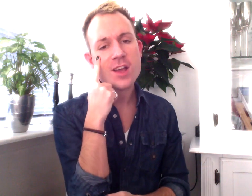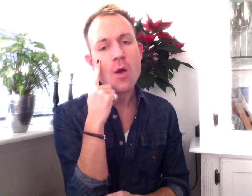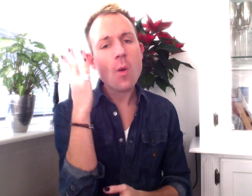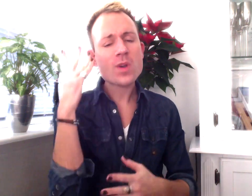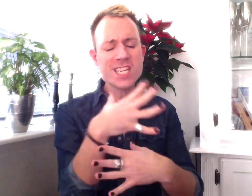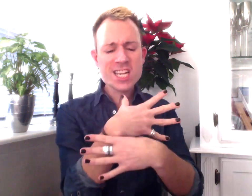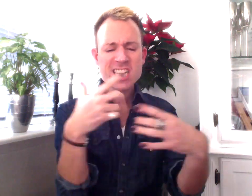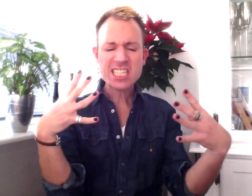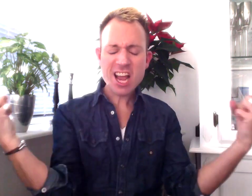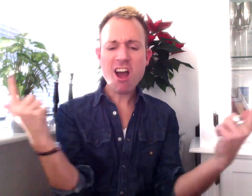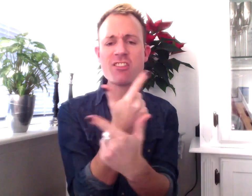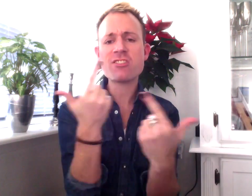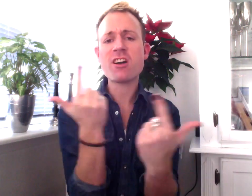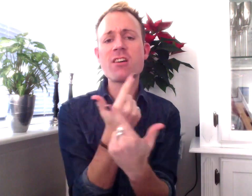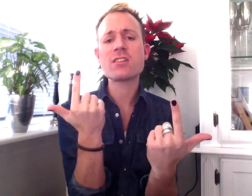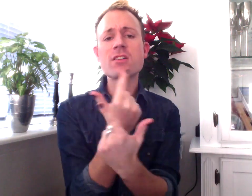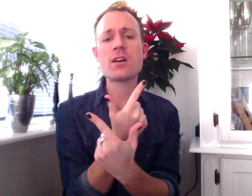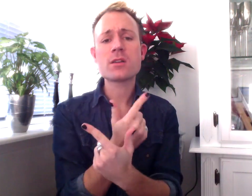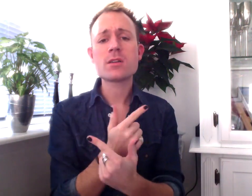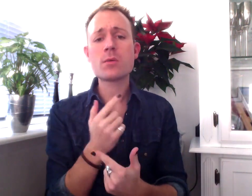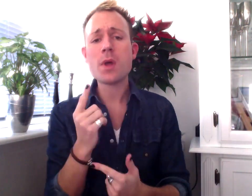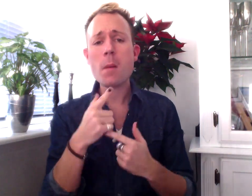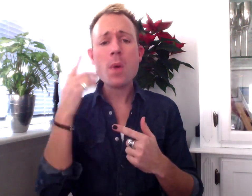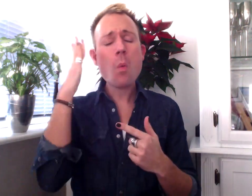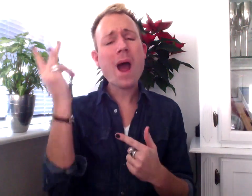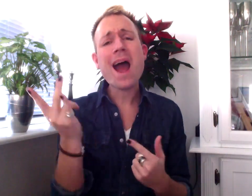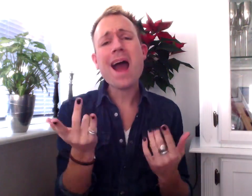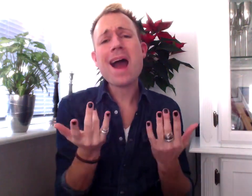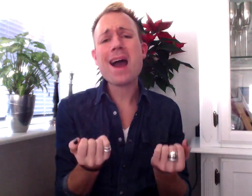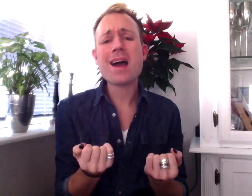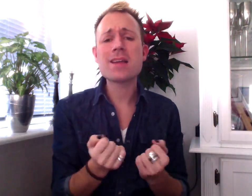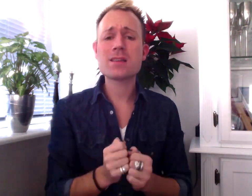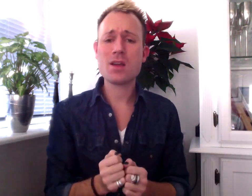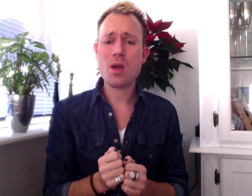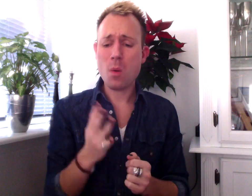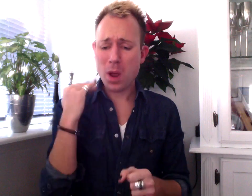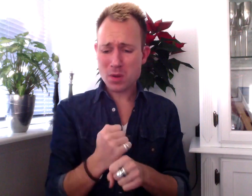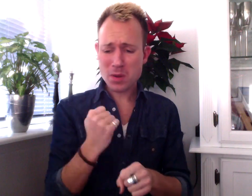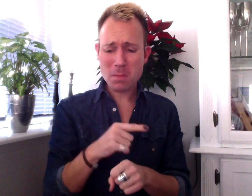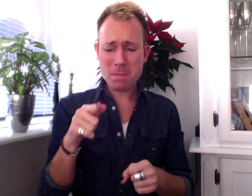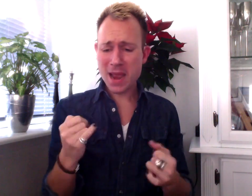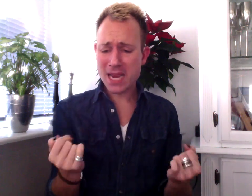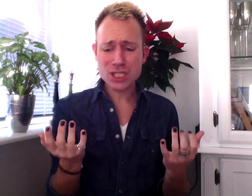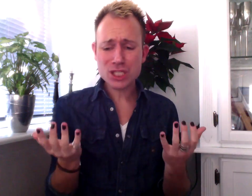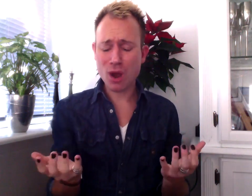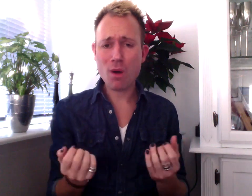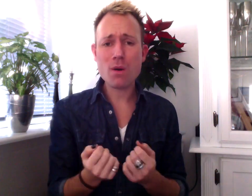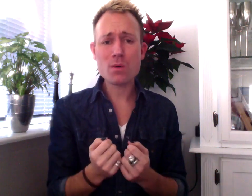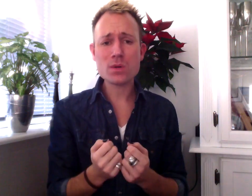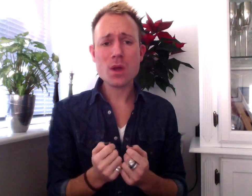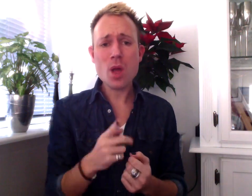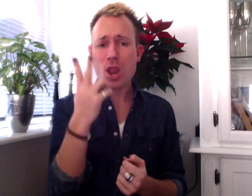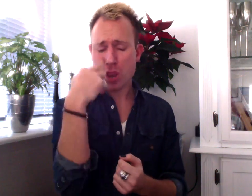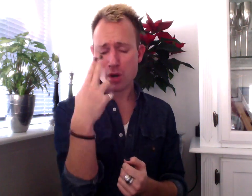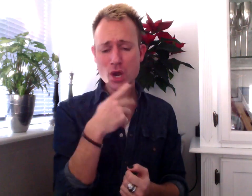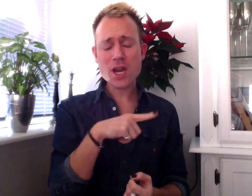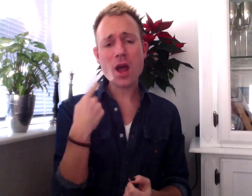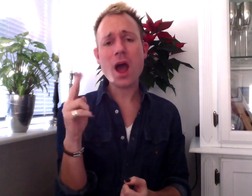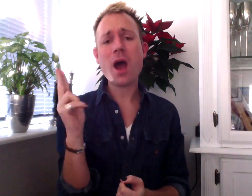why tear each other apart? Please tell me why, why do we make it so odd? Look at us now,